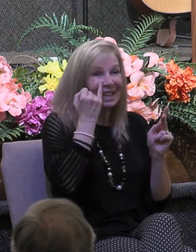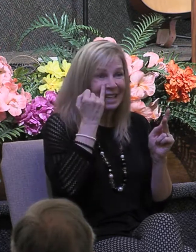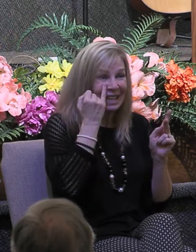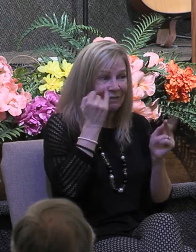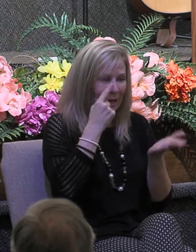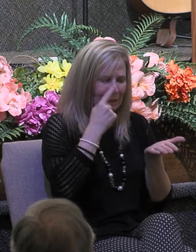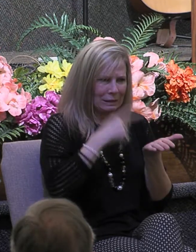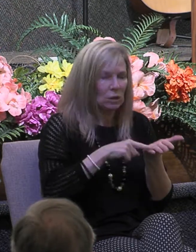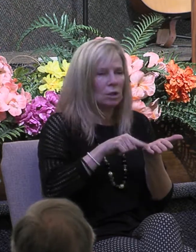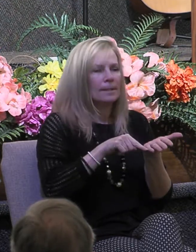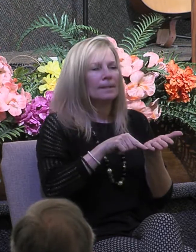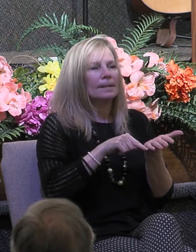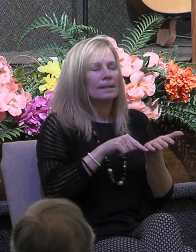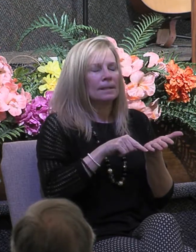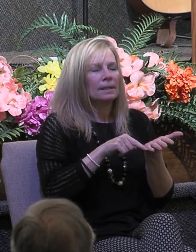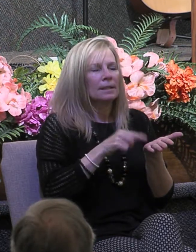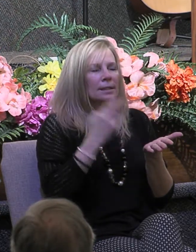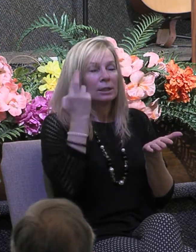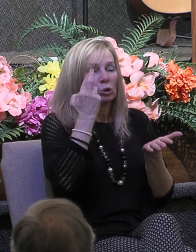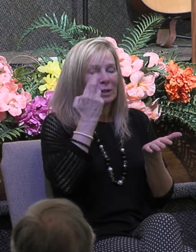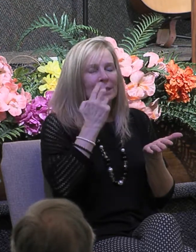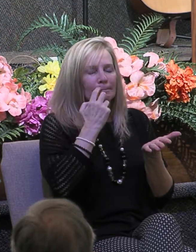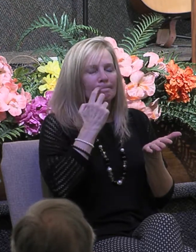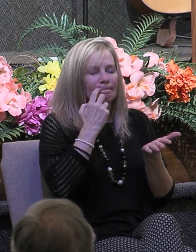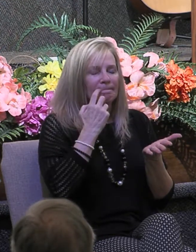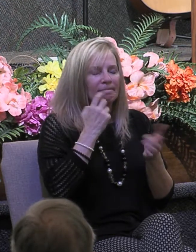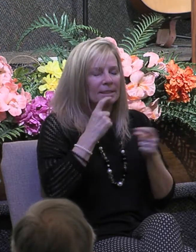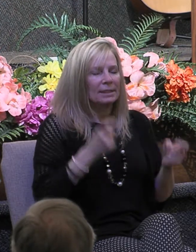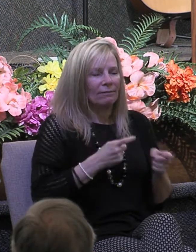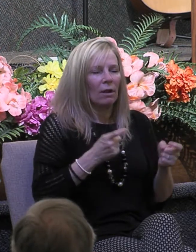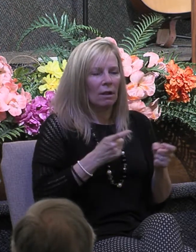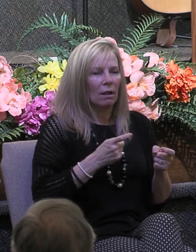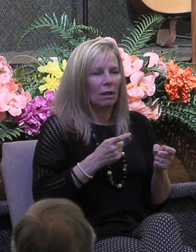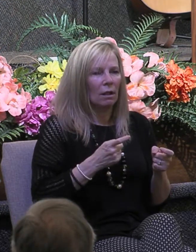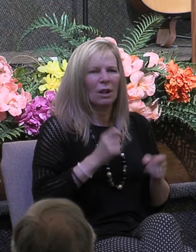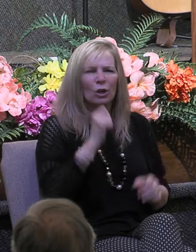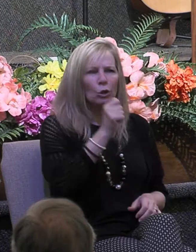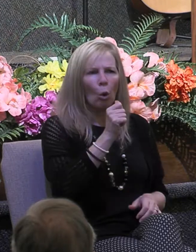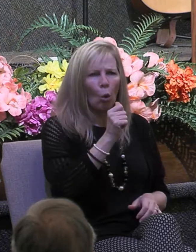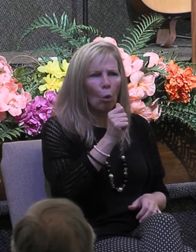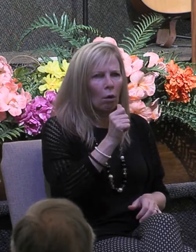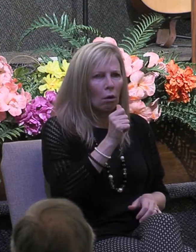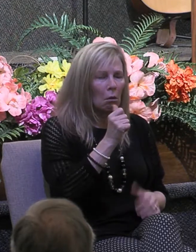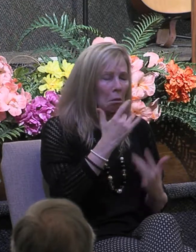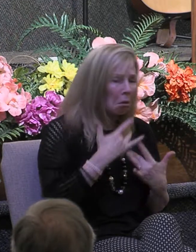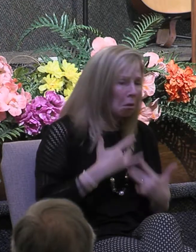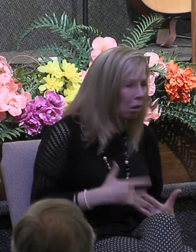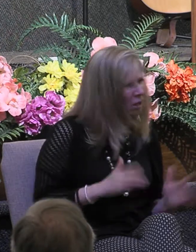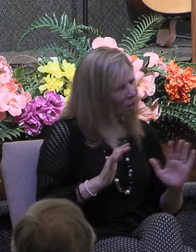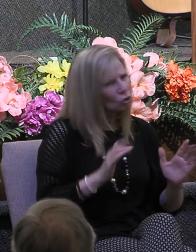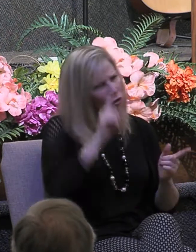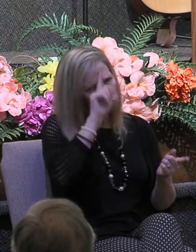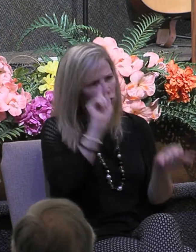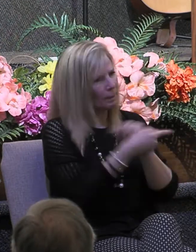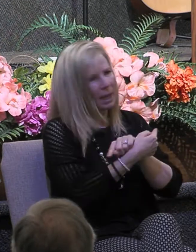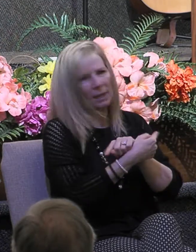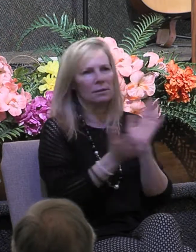repent don't go and retreat and get depressed just repent change your thinking and start being more